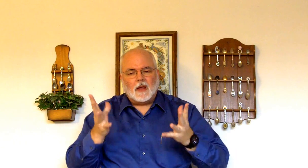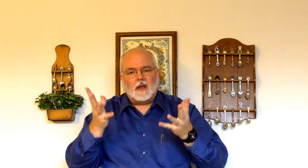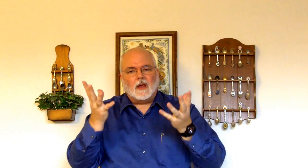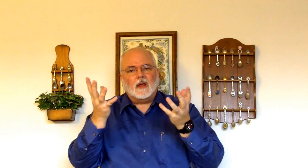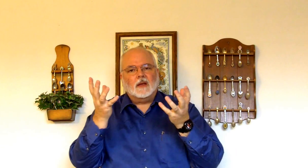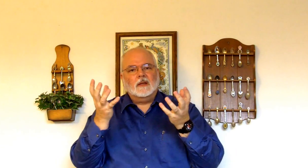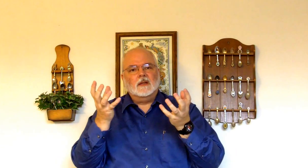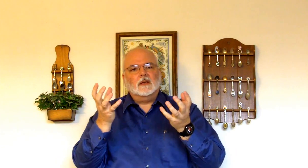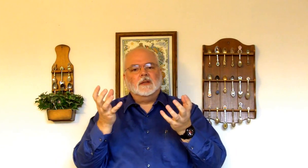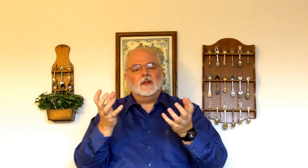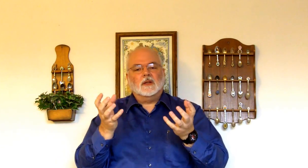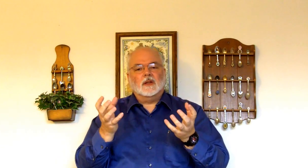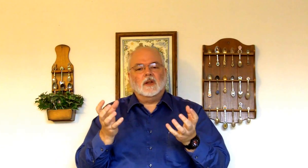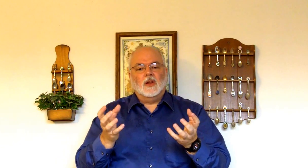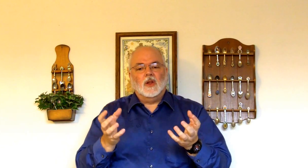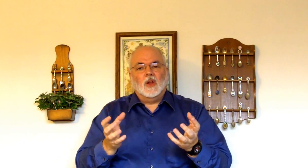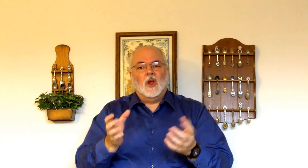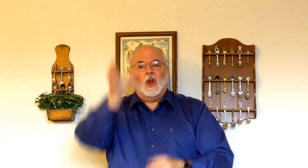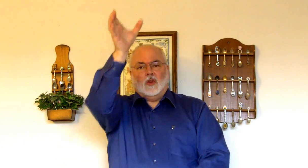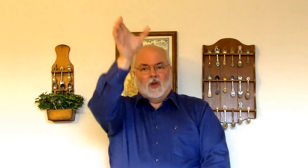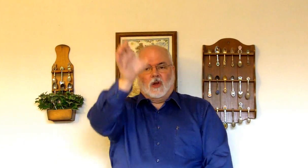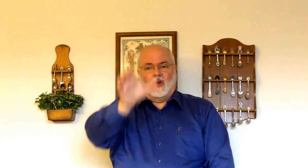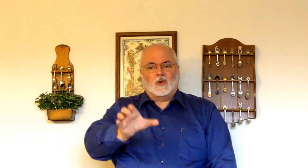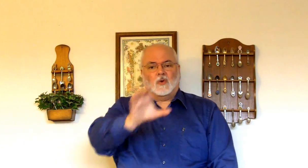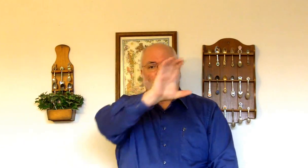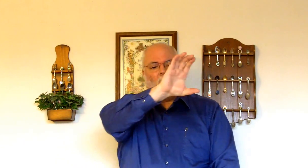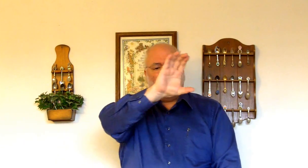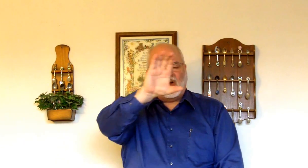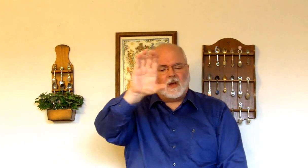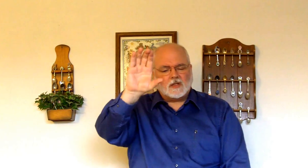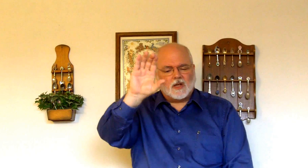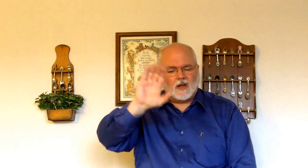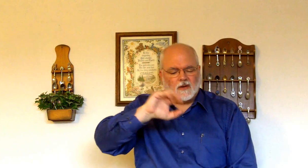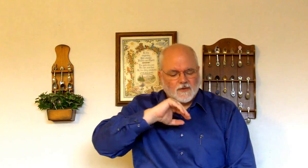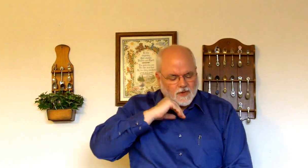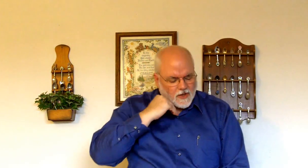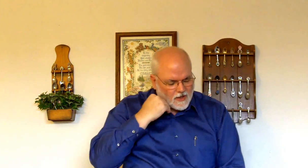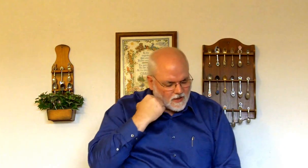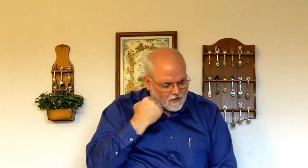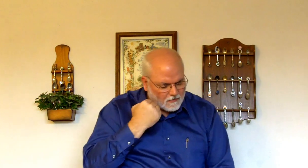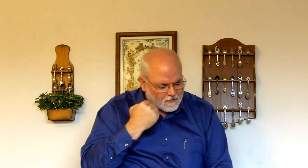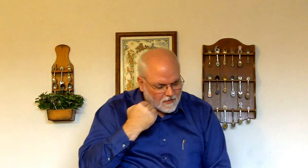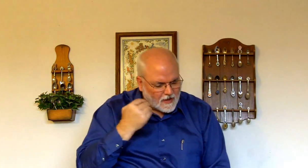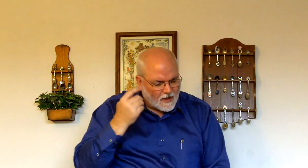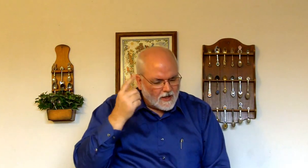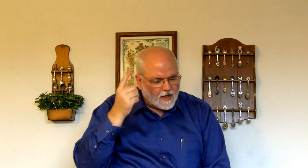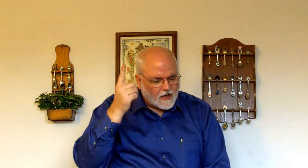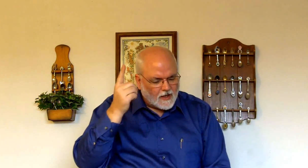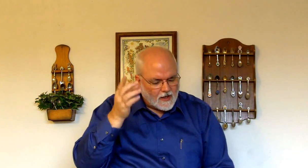the cross of shame he